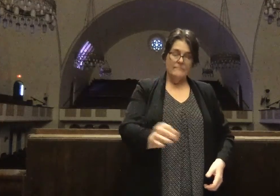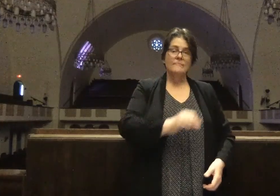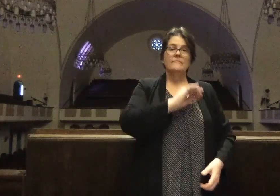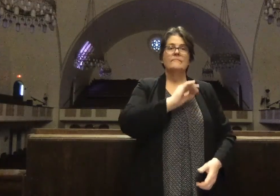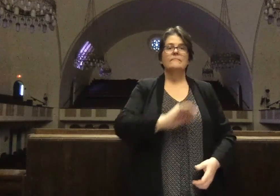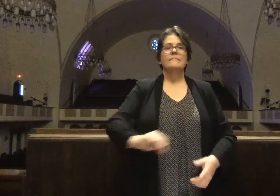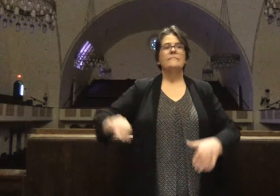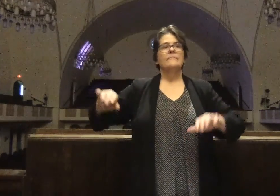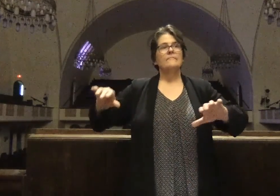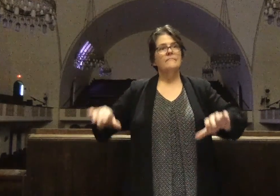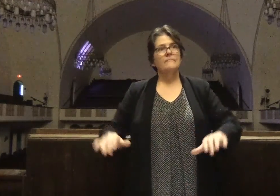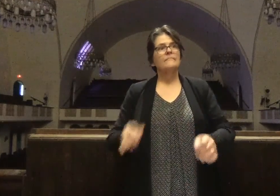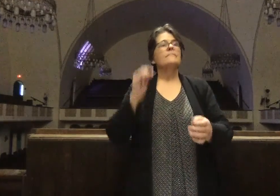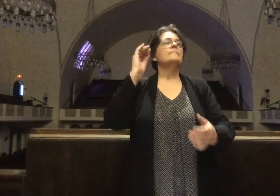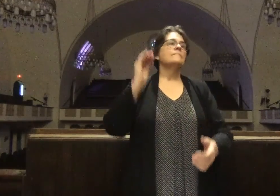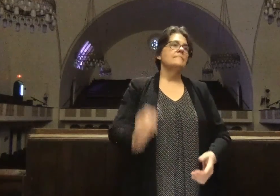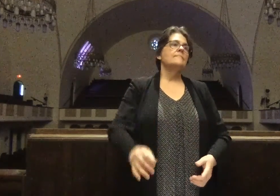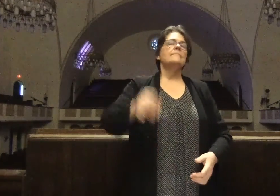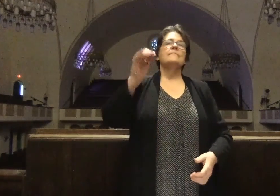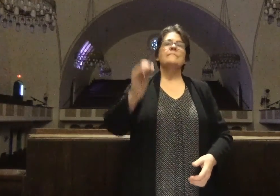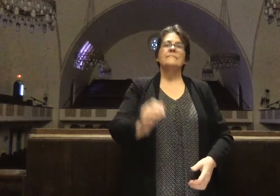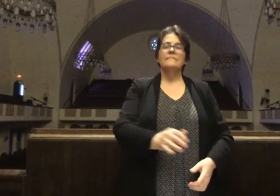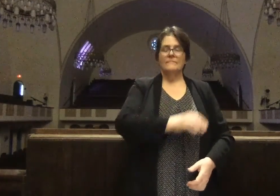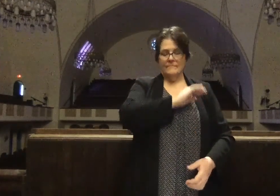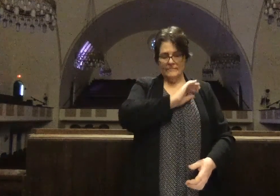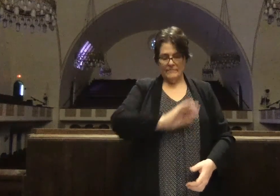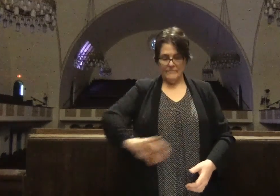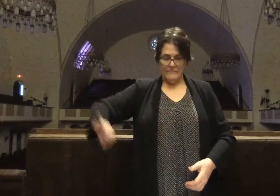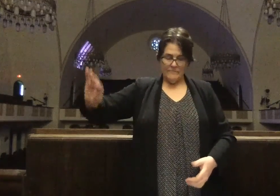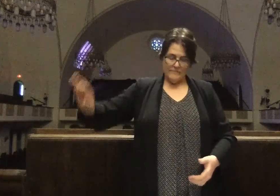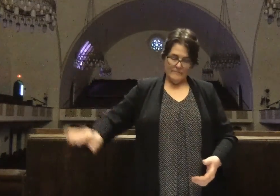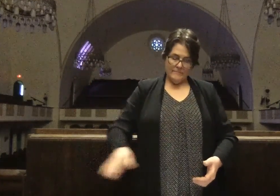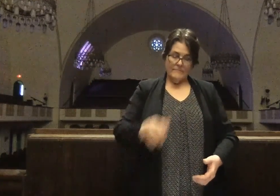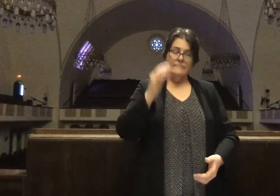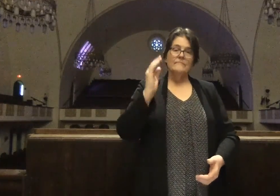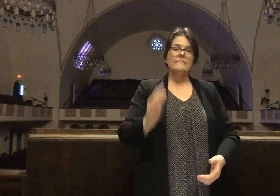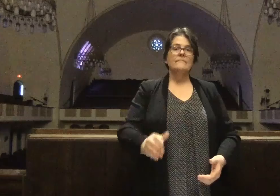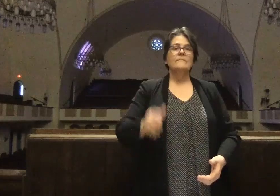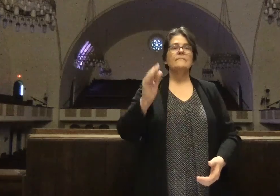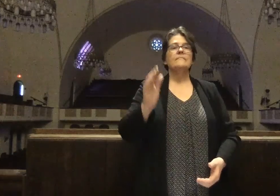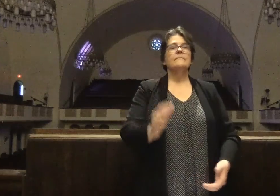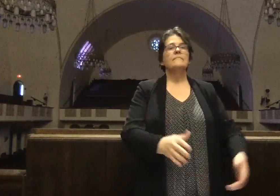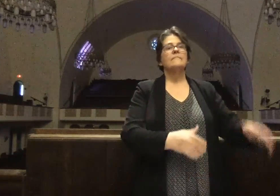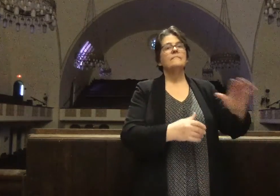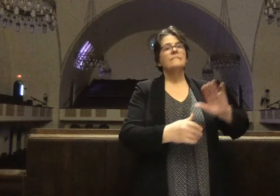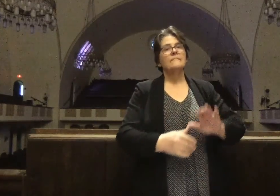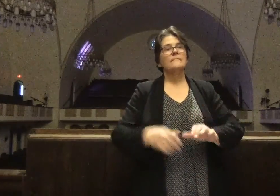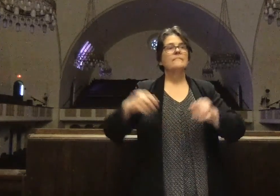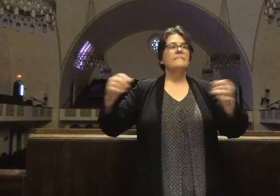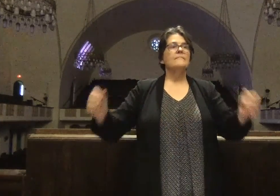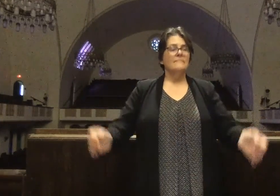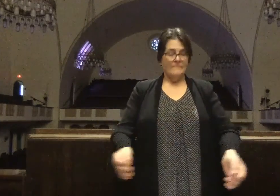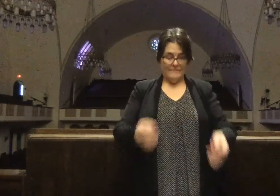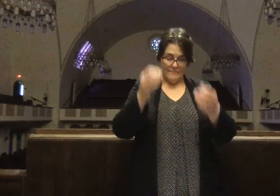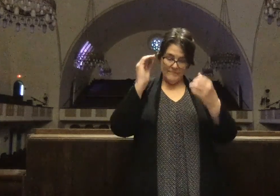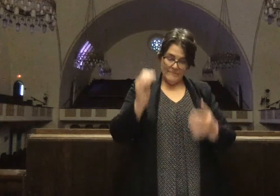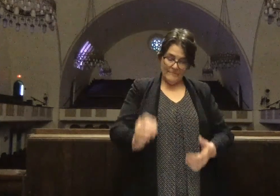brother members one of